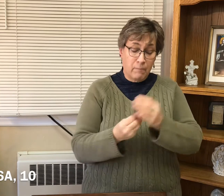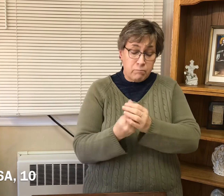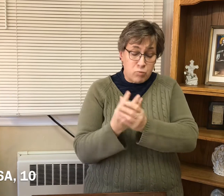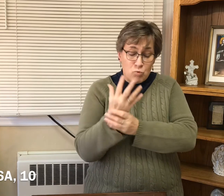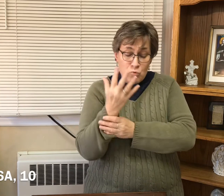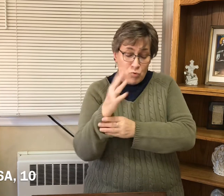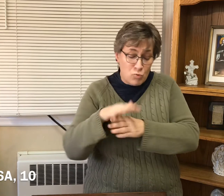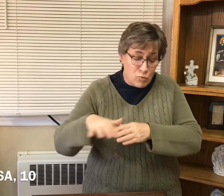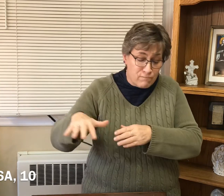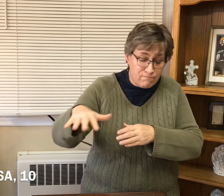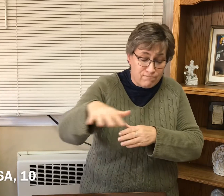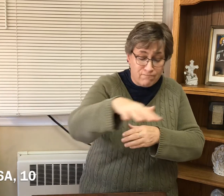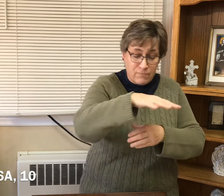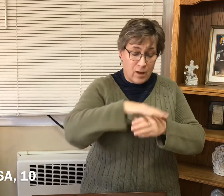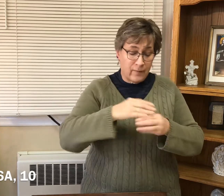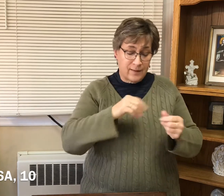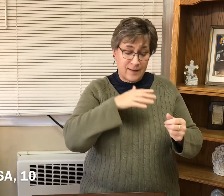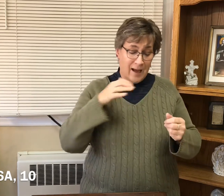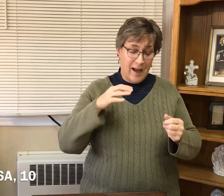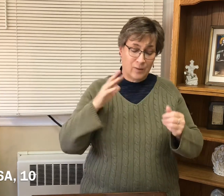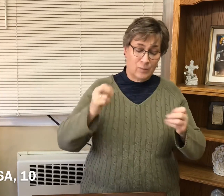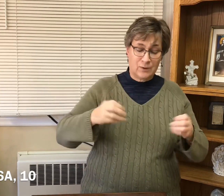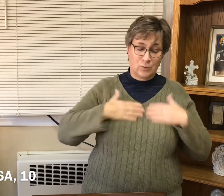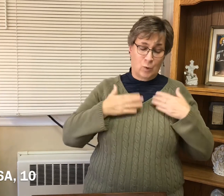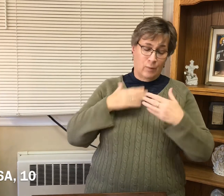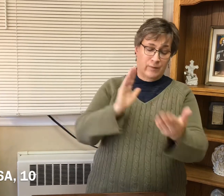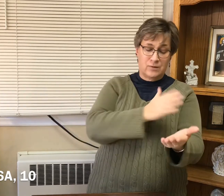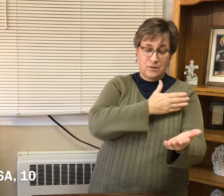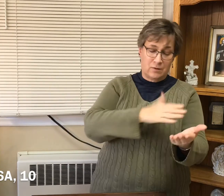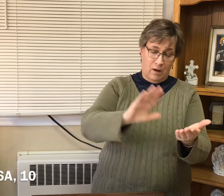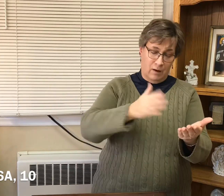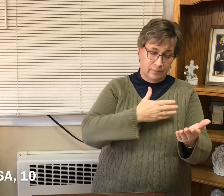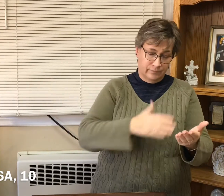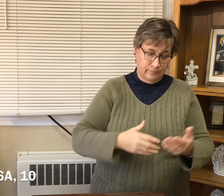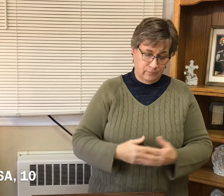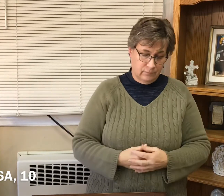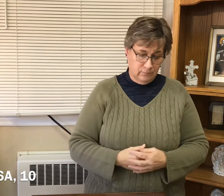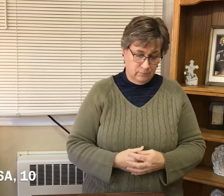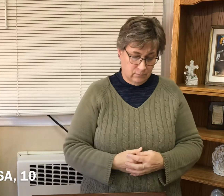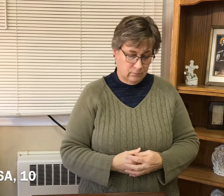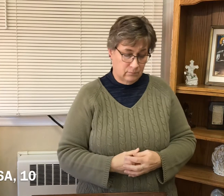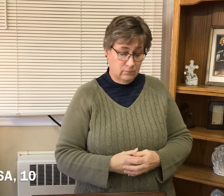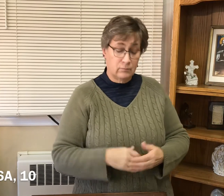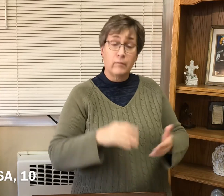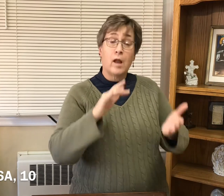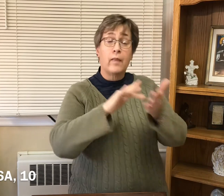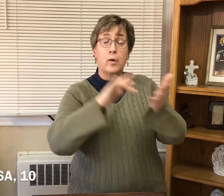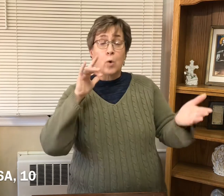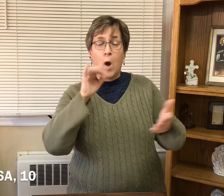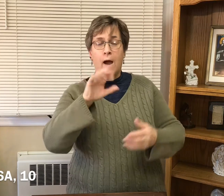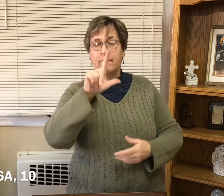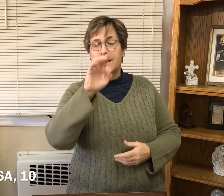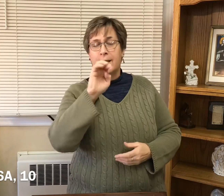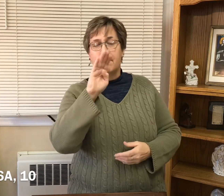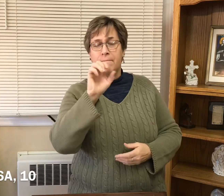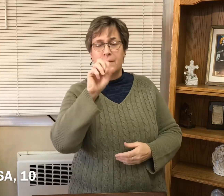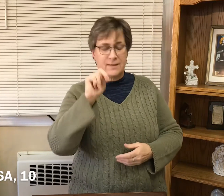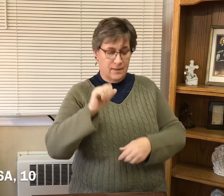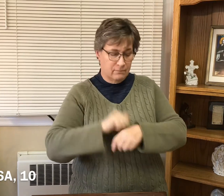They will bloom with abundant flowers and rejoice with joyful song. The glory of